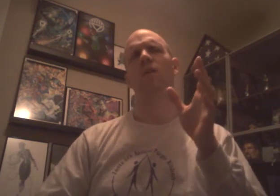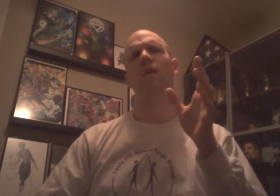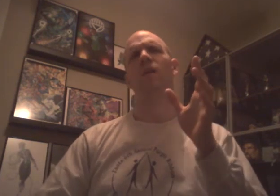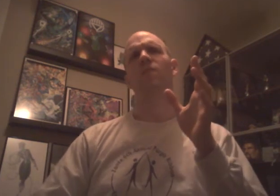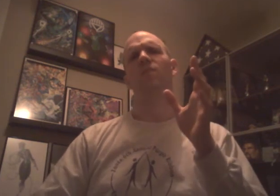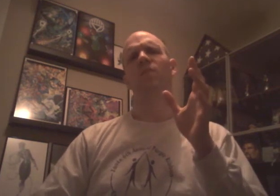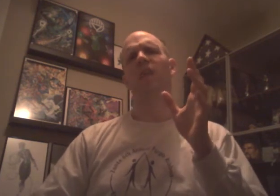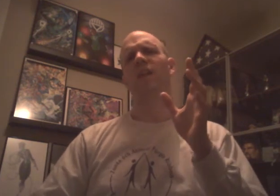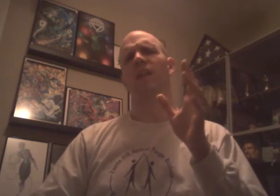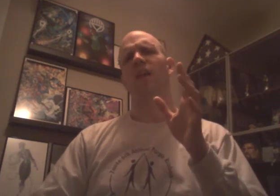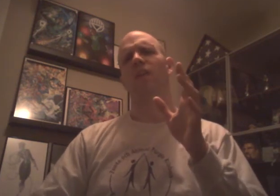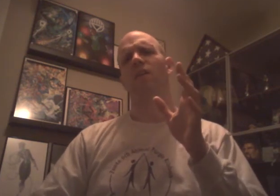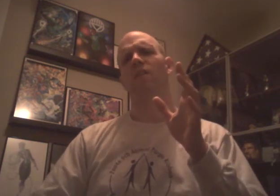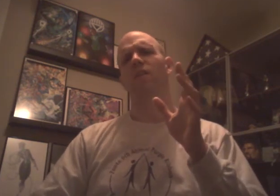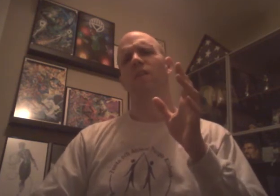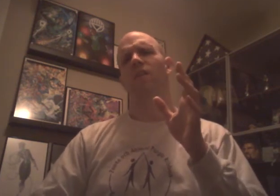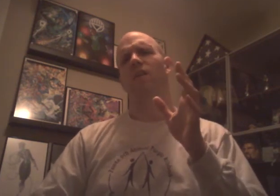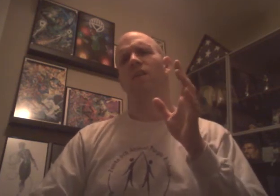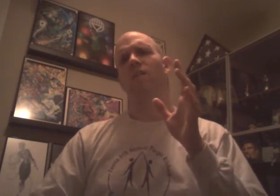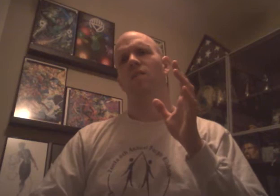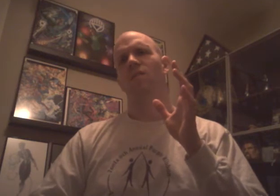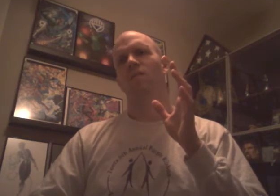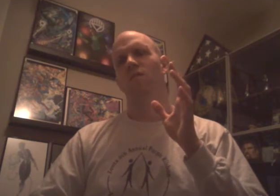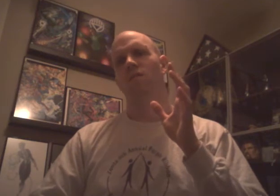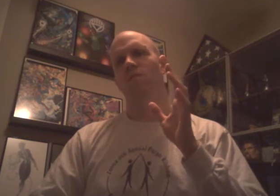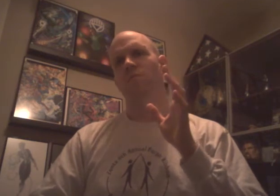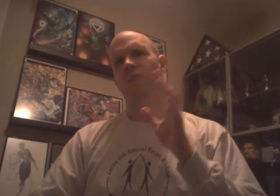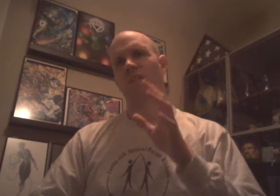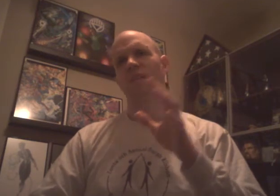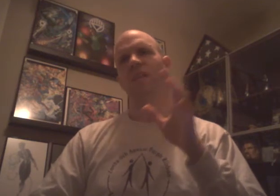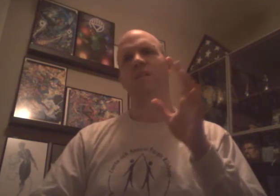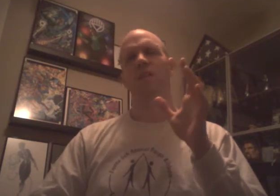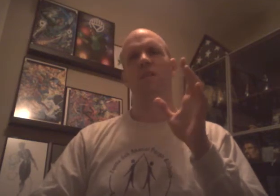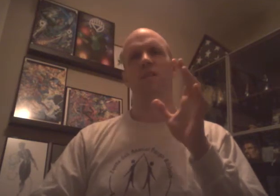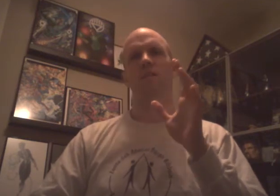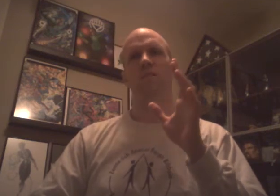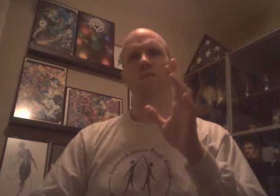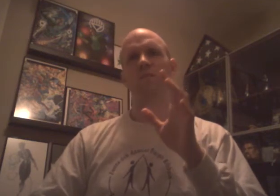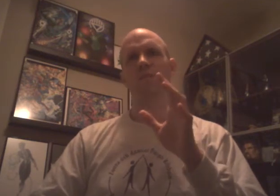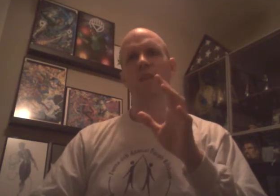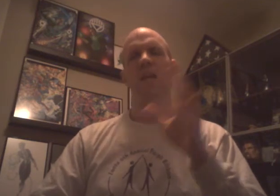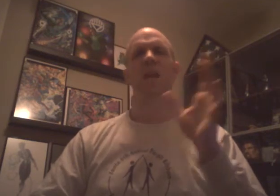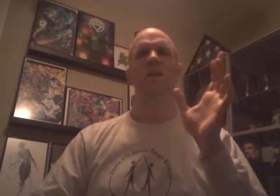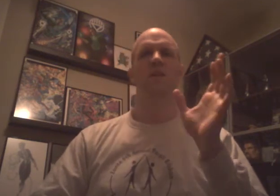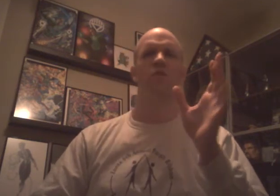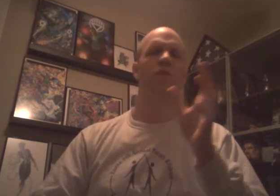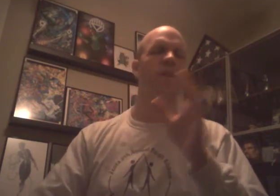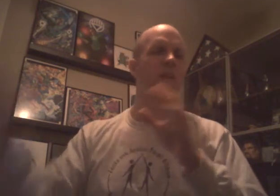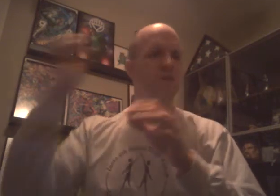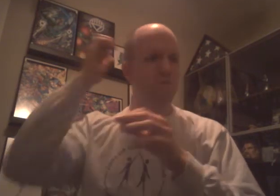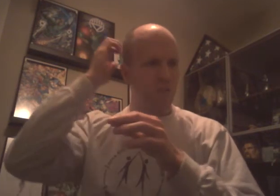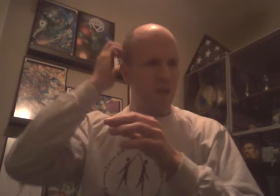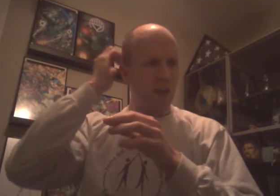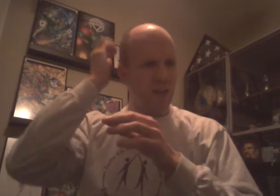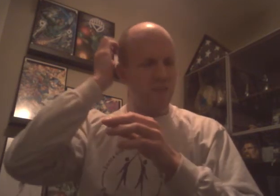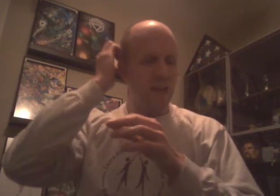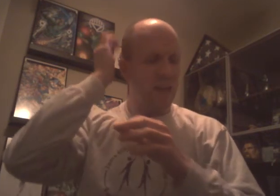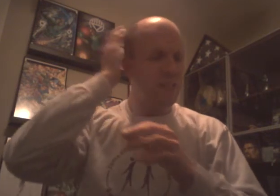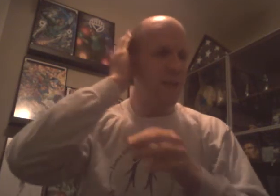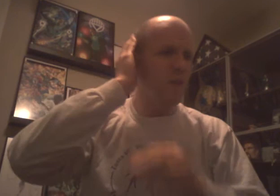And then Bautista, Kane, and Triple H kind of attacking Daniel